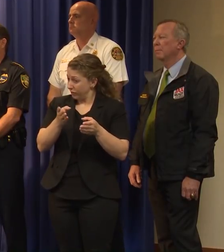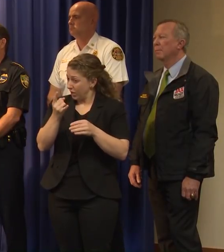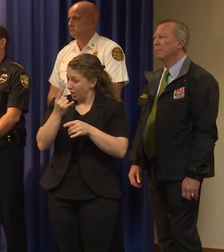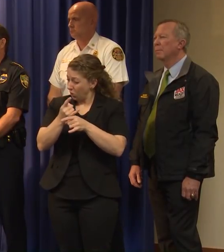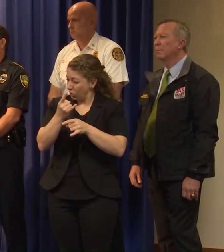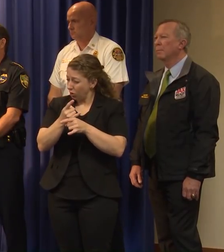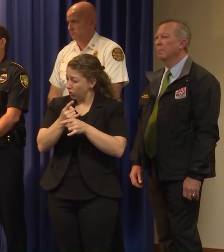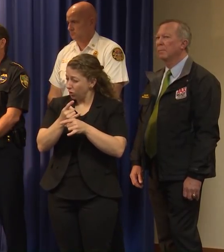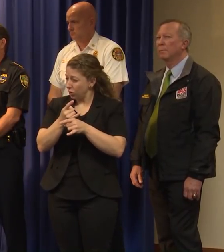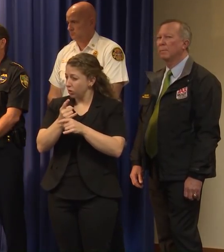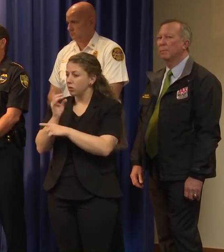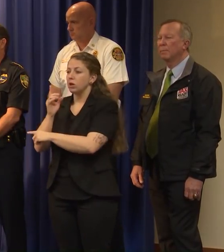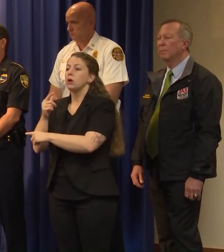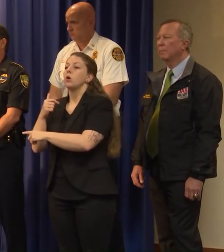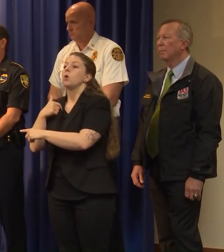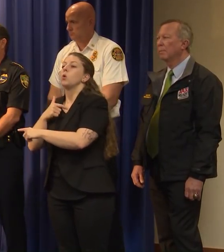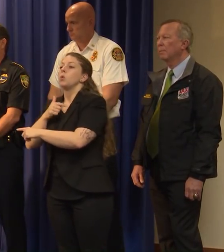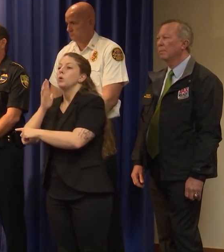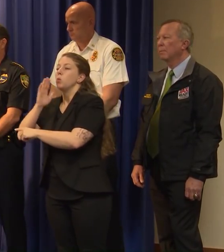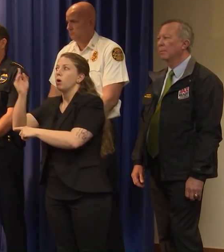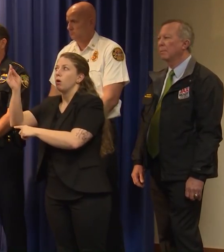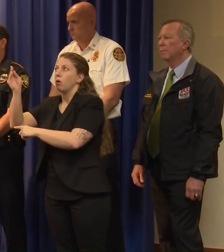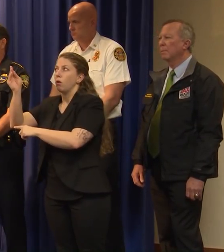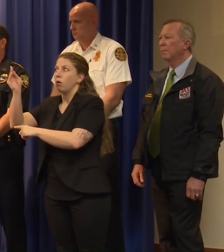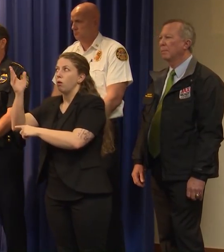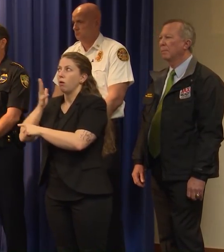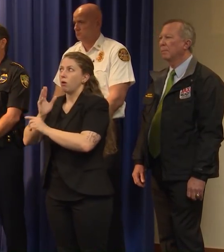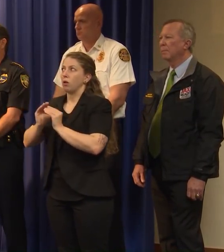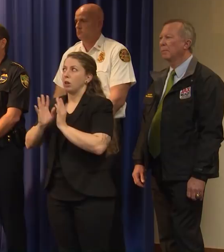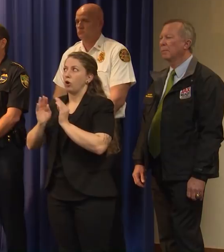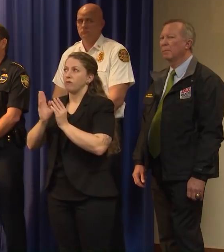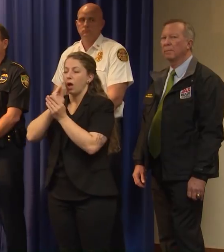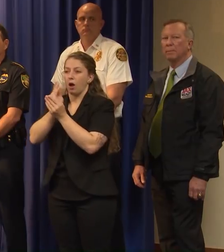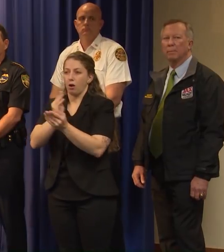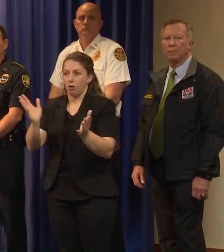We'll have to, we'll get clarification on the governor's order, but that's my understanding.